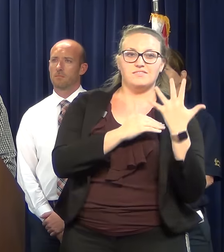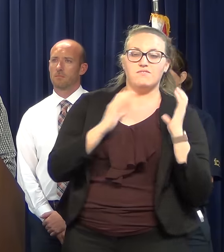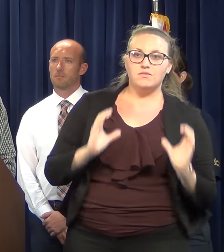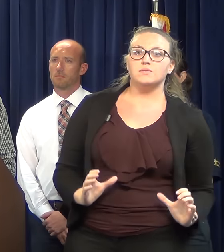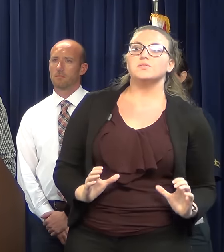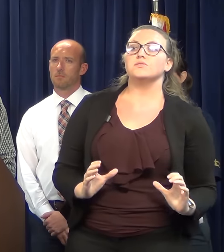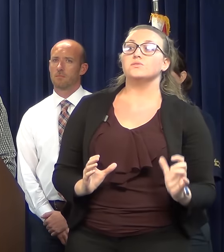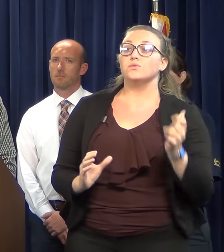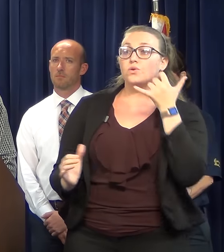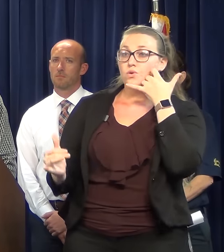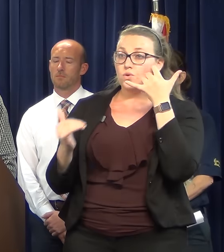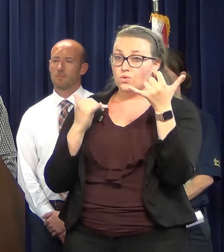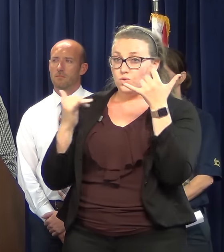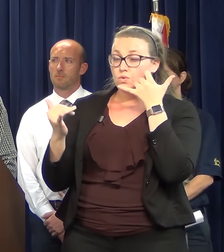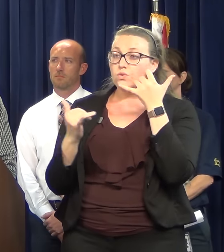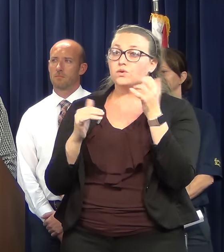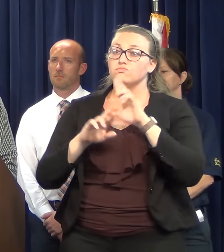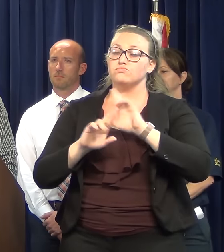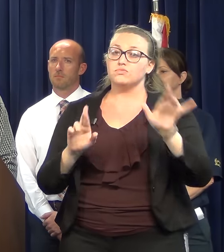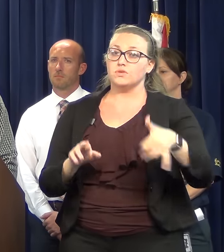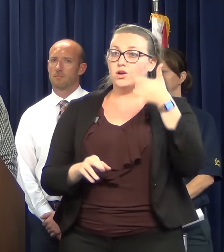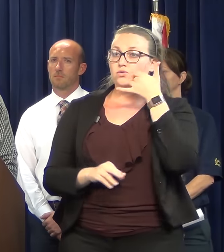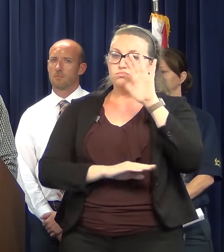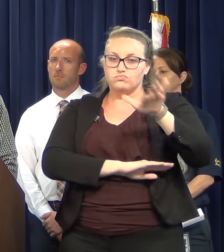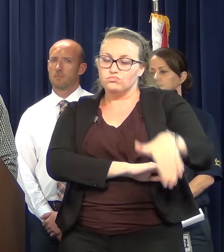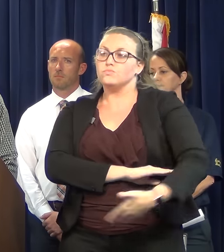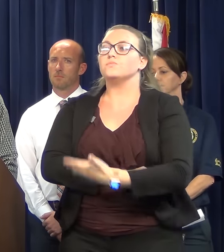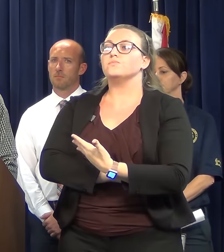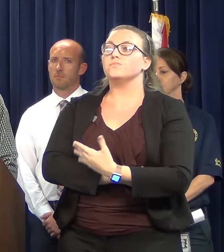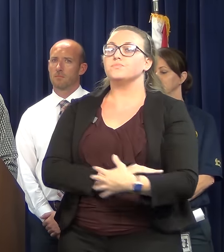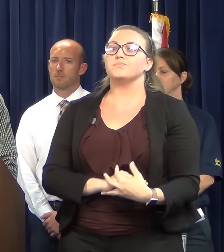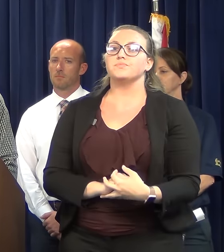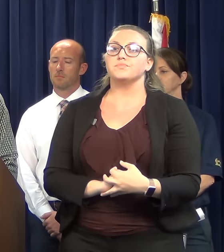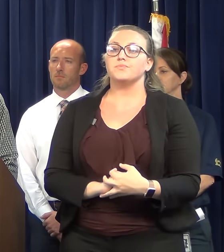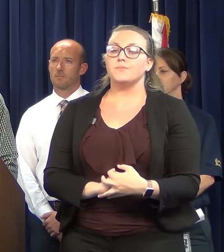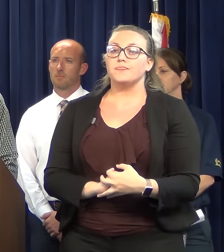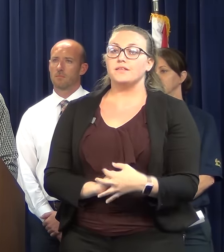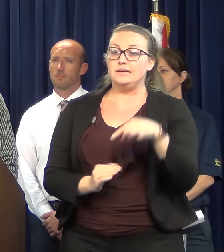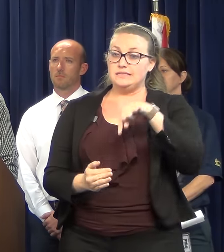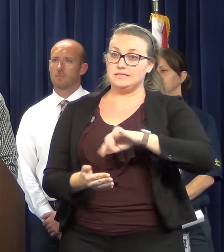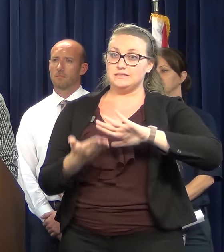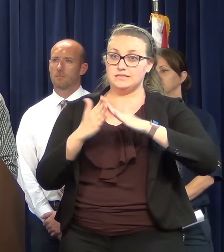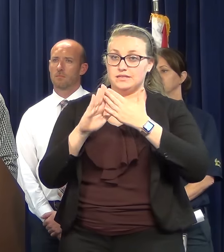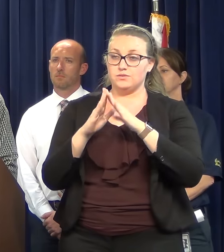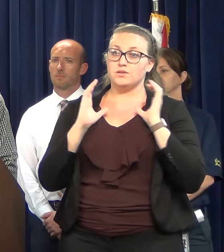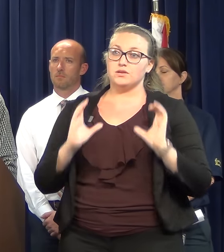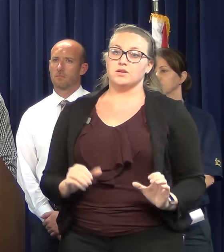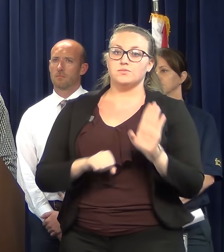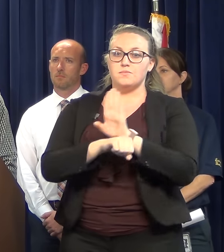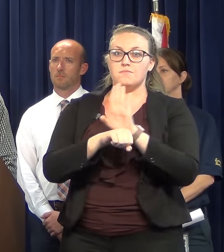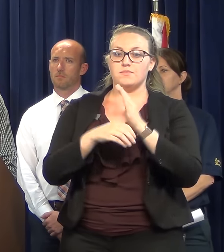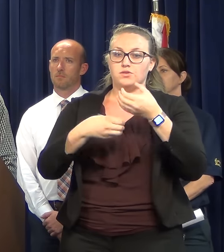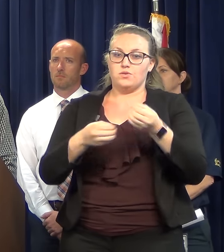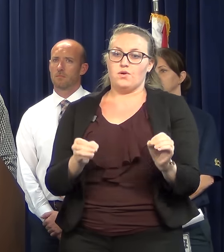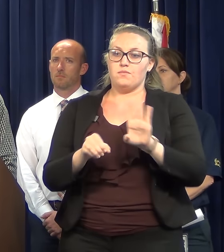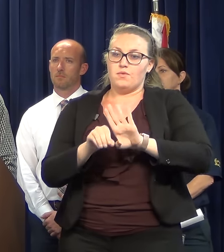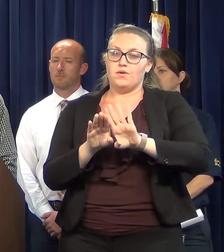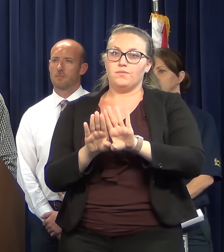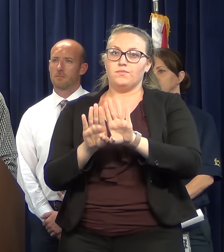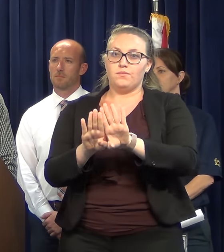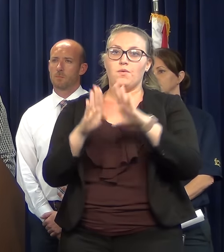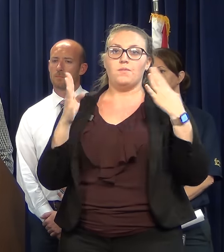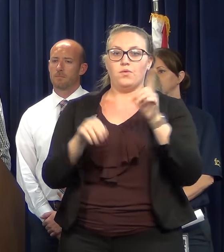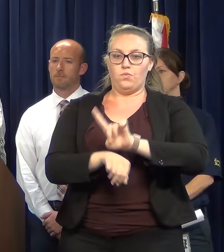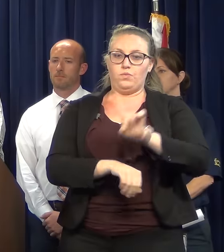are available, and we'll be there through the evening. Our downtown customer business office tomorrow will reopen at 1 in the afternoon on